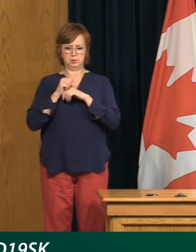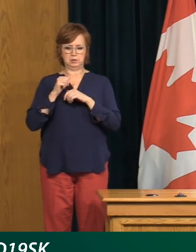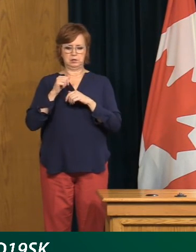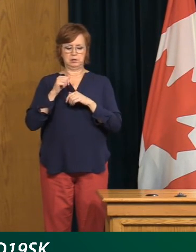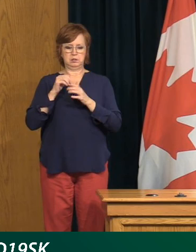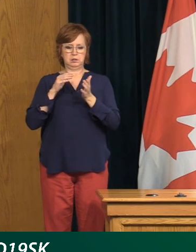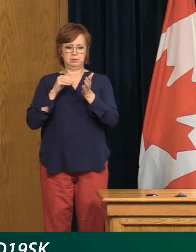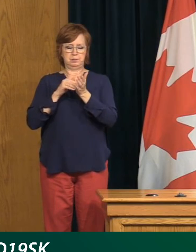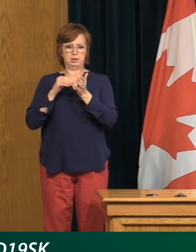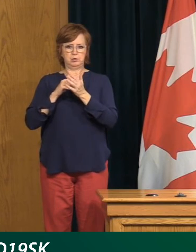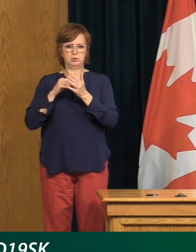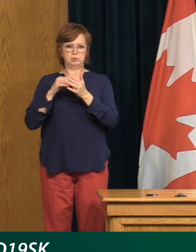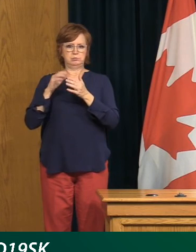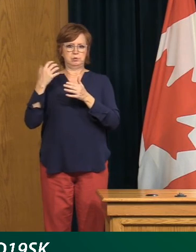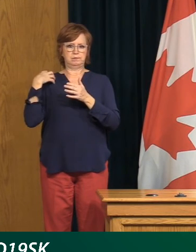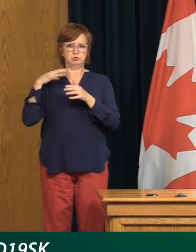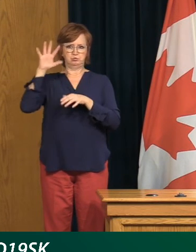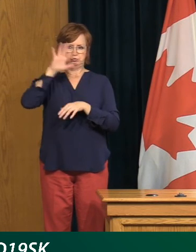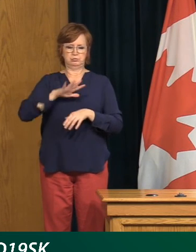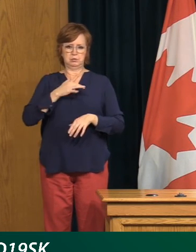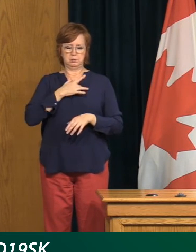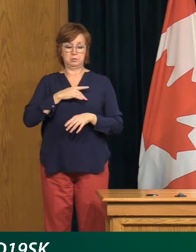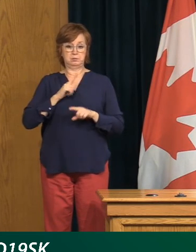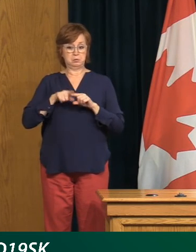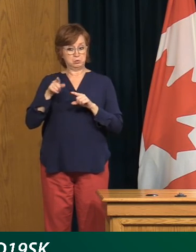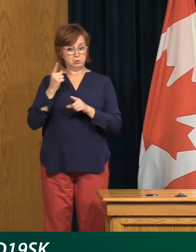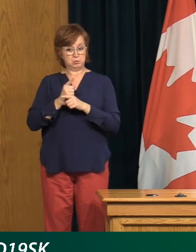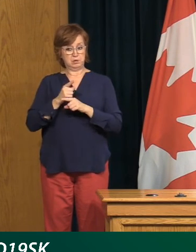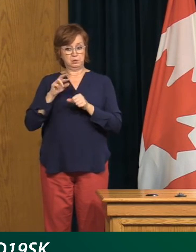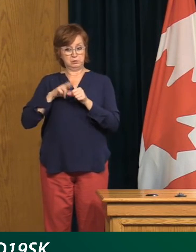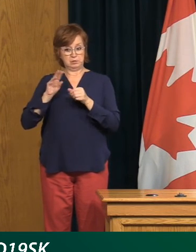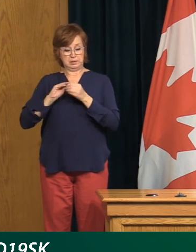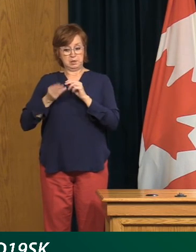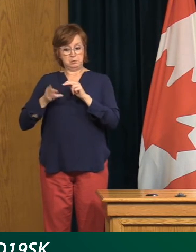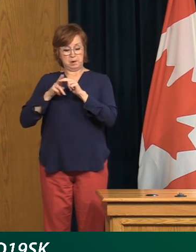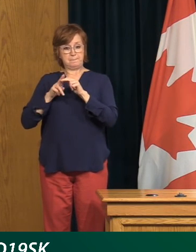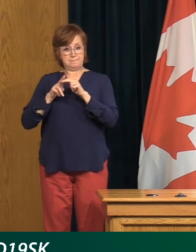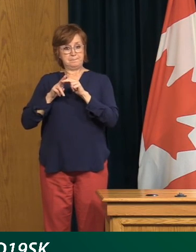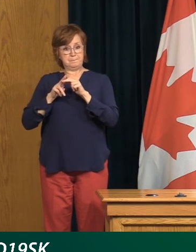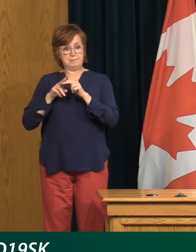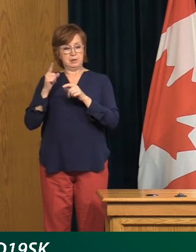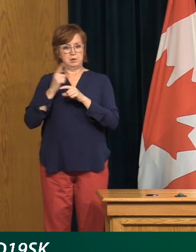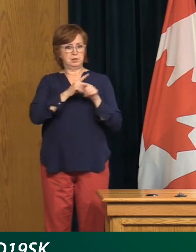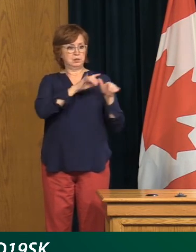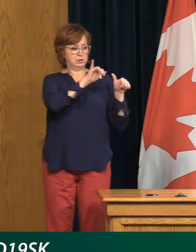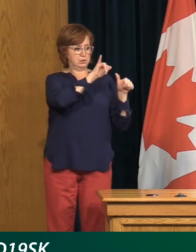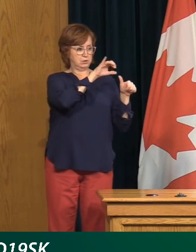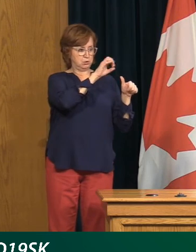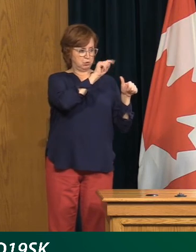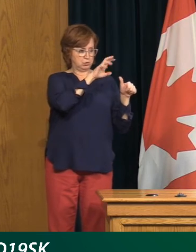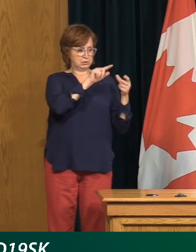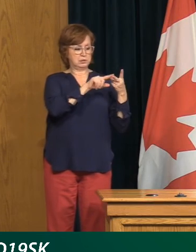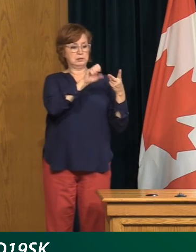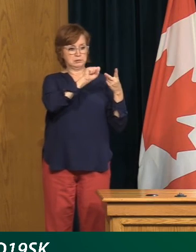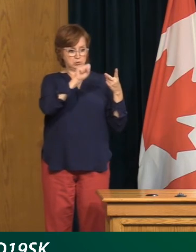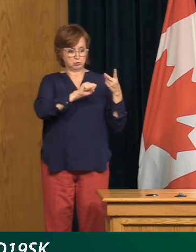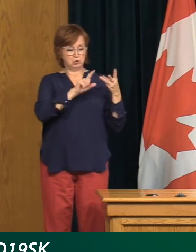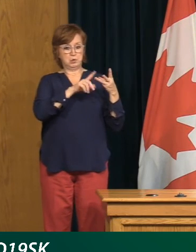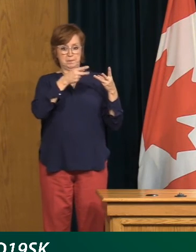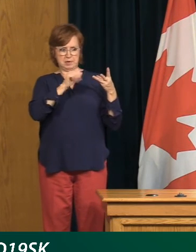throughout the province. And you're right, Regina is seeing a slightly different trend from Yorkton and Saskatoon in PA.